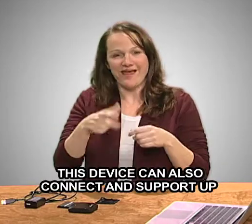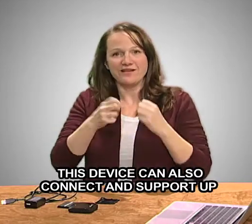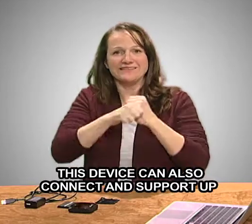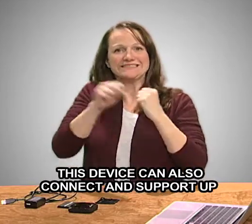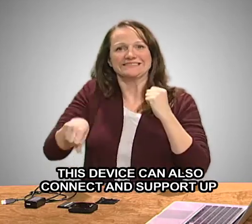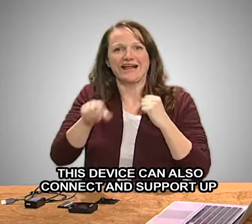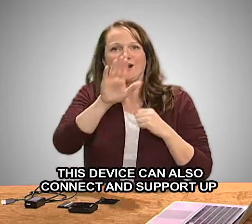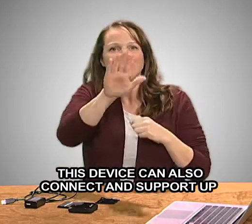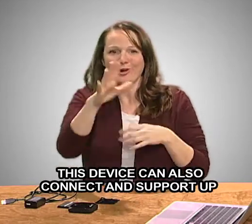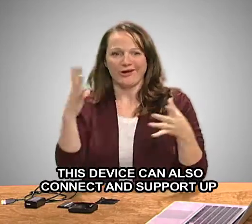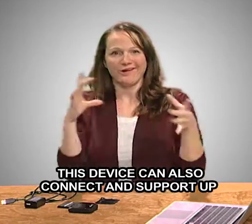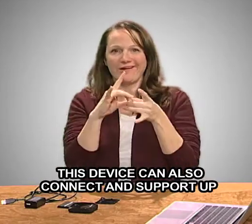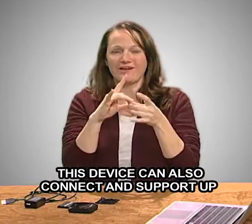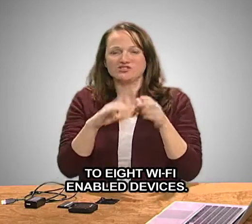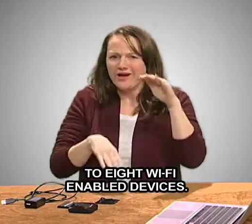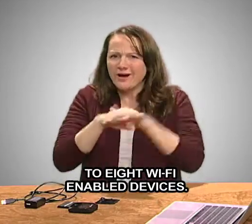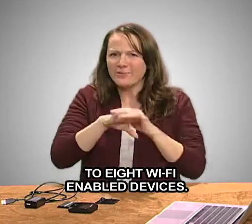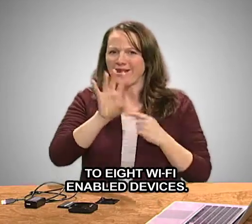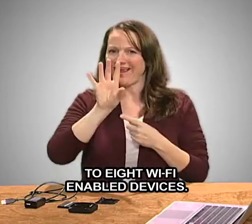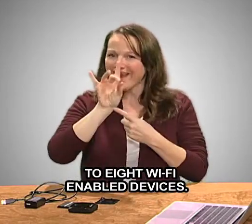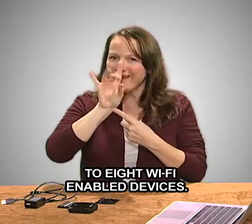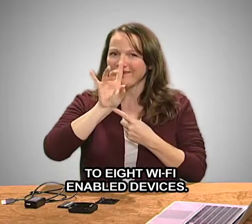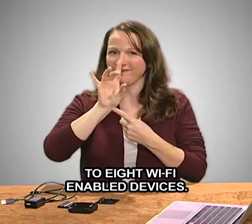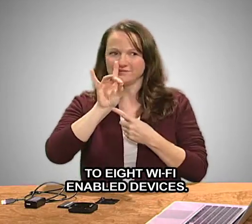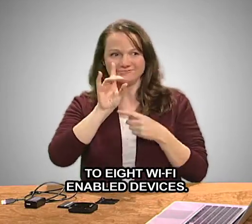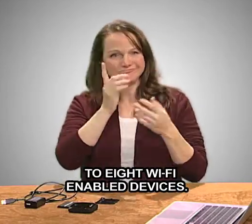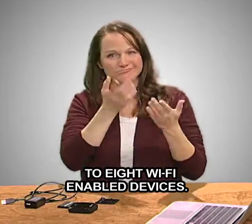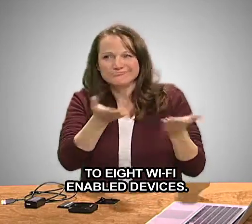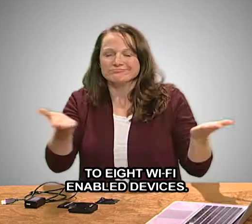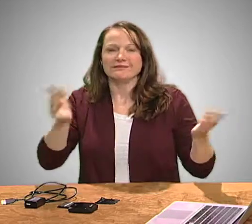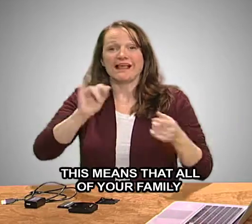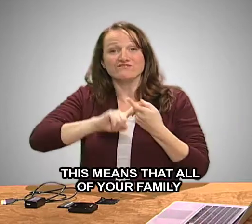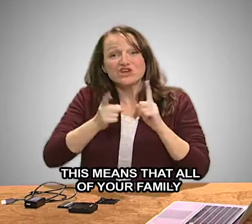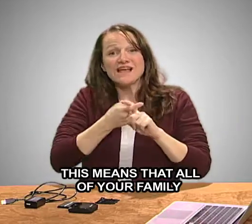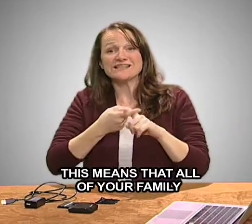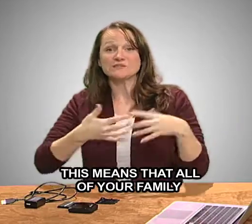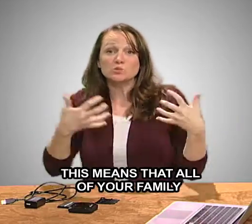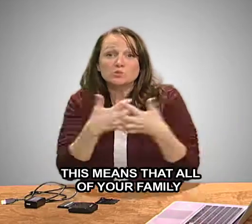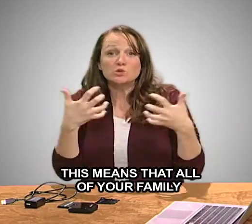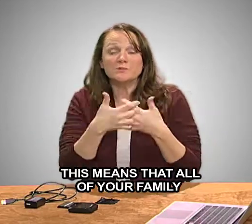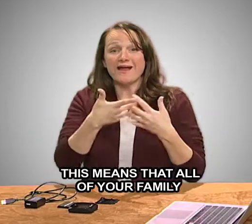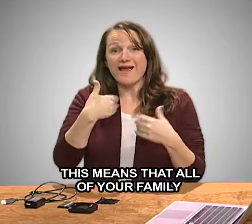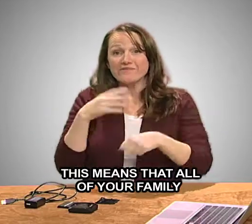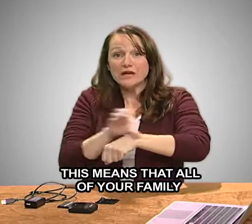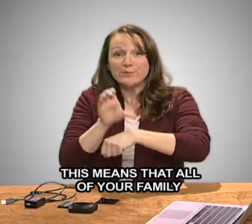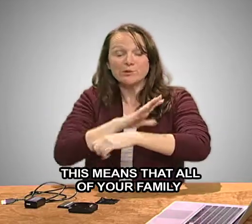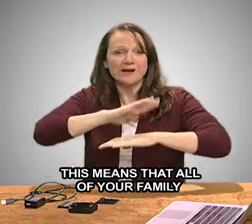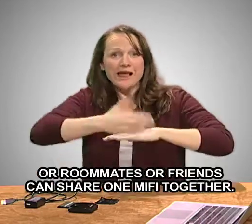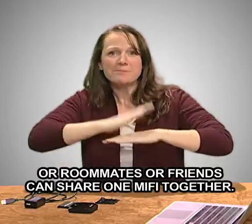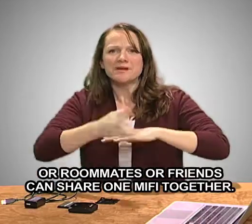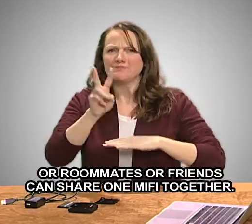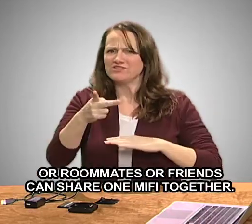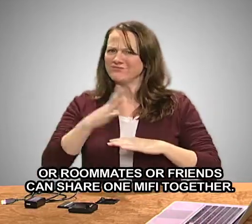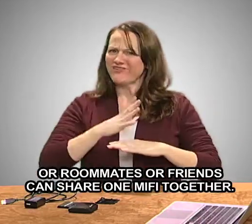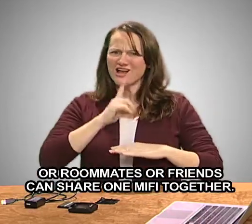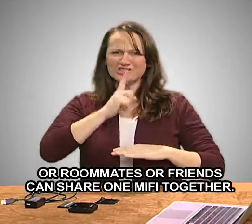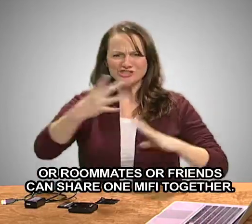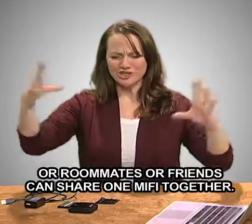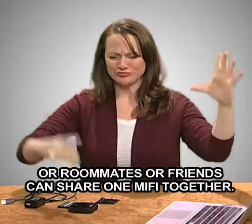can also connect and support up to 8 Wi-Fi enabled devices. This means that all of your family, or roommates, or friends can share